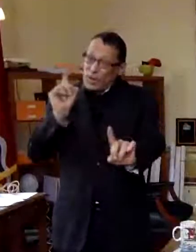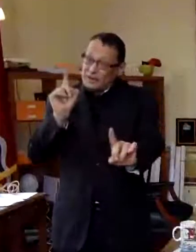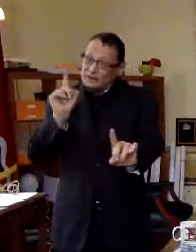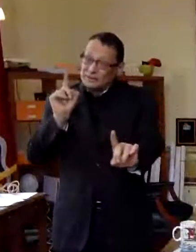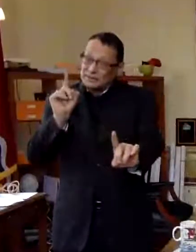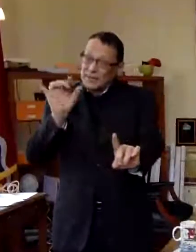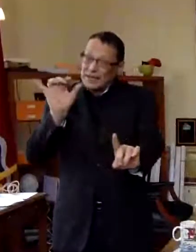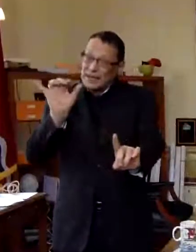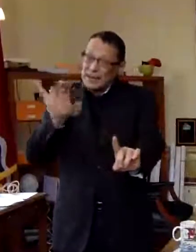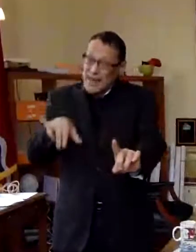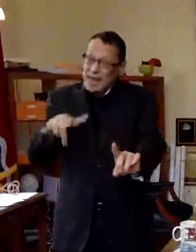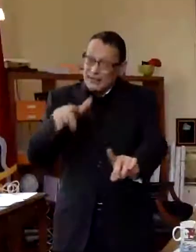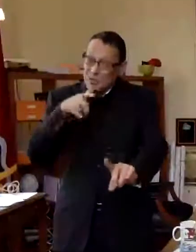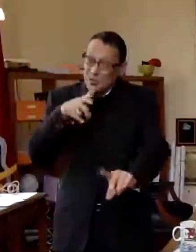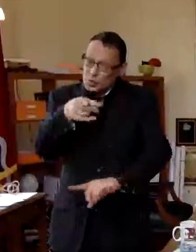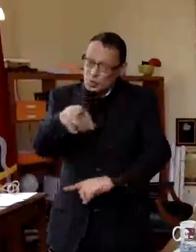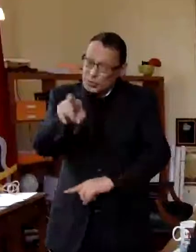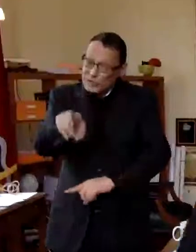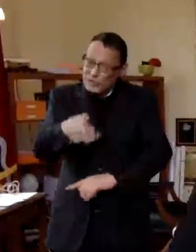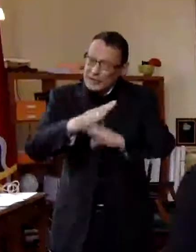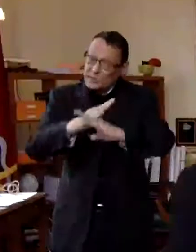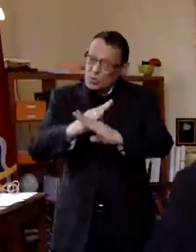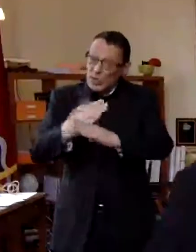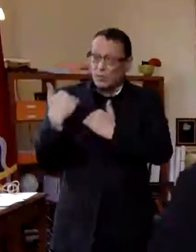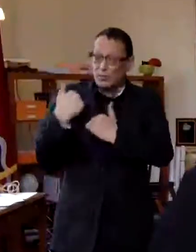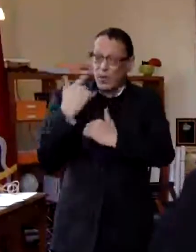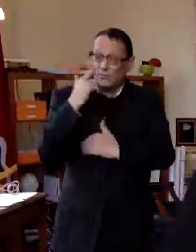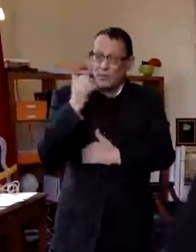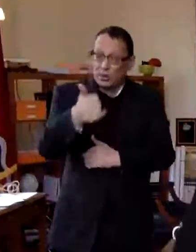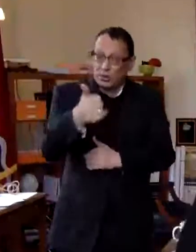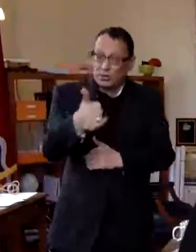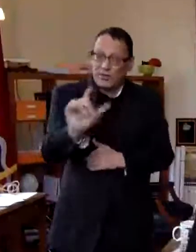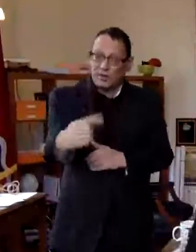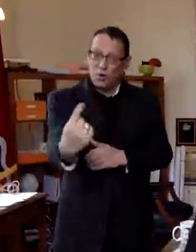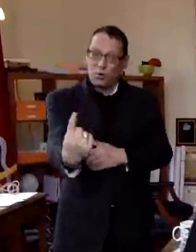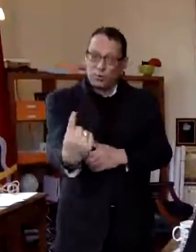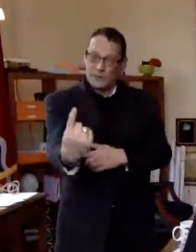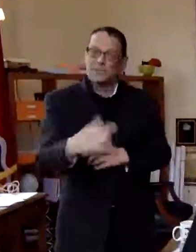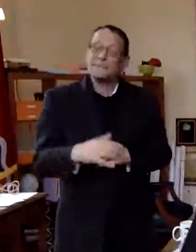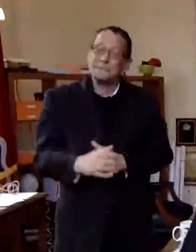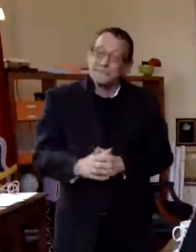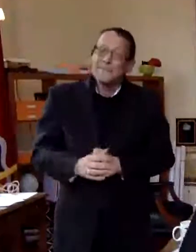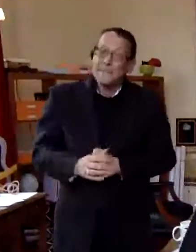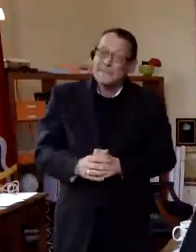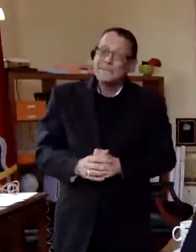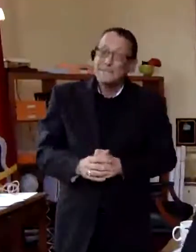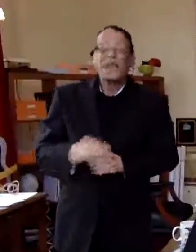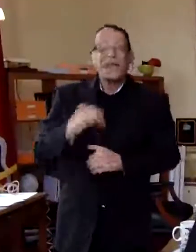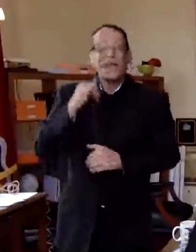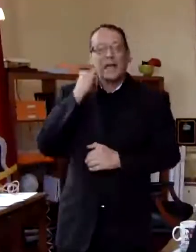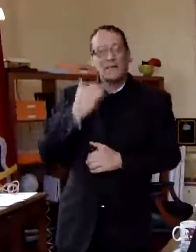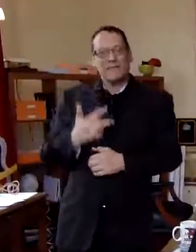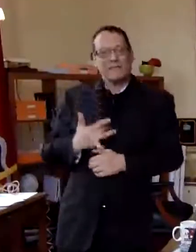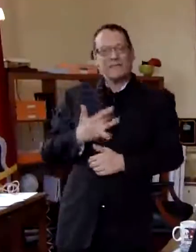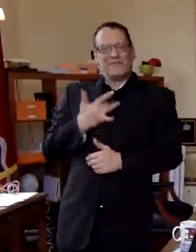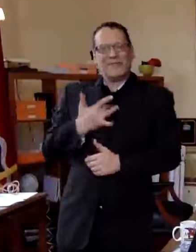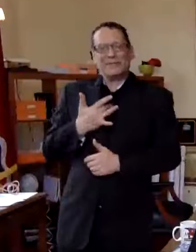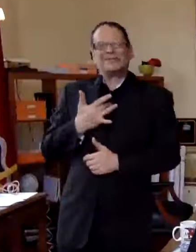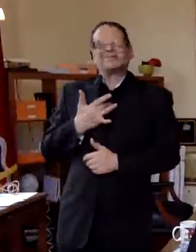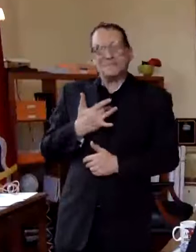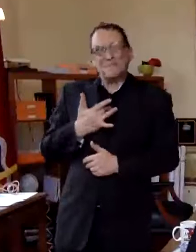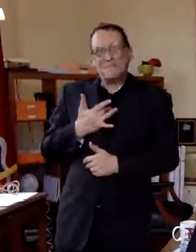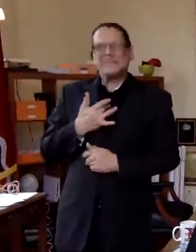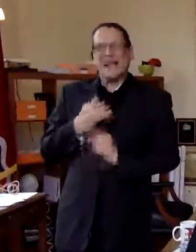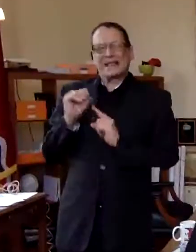that's ultimately who you only you can be responsible for yourself so keep yourself away from them if you feel that it's a situation